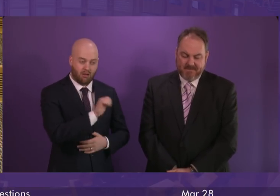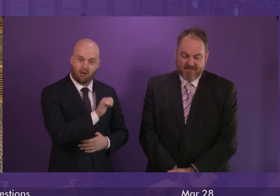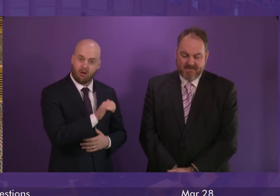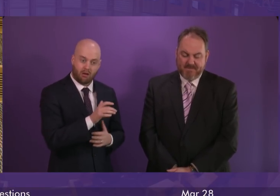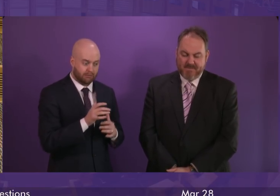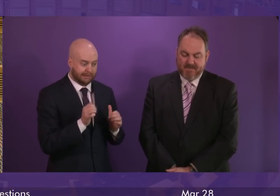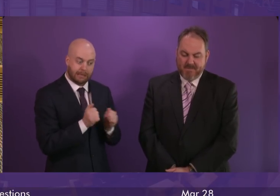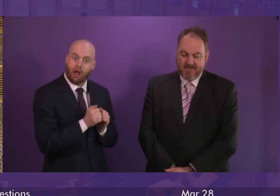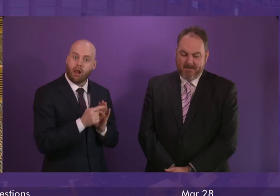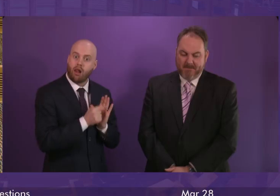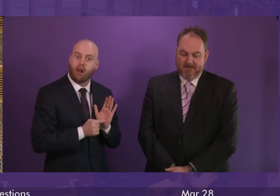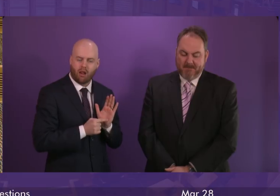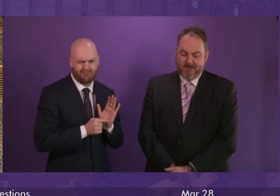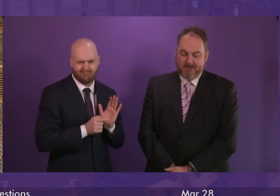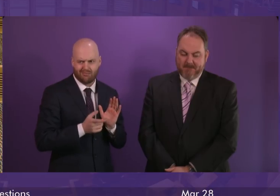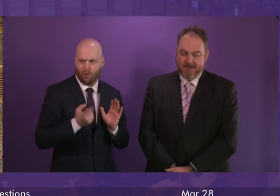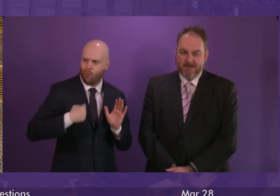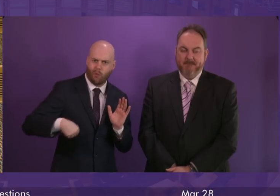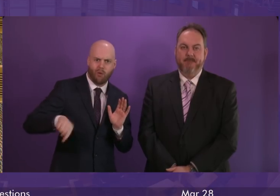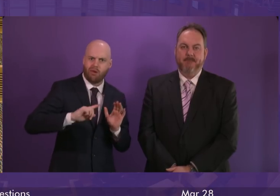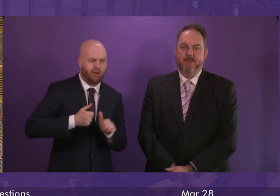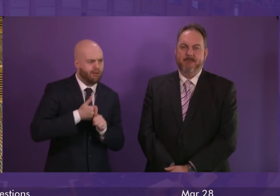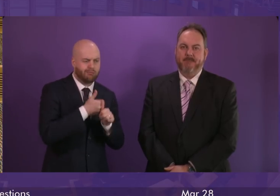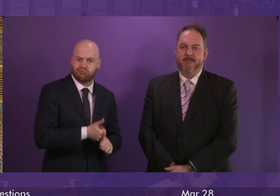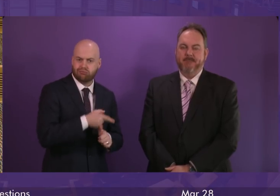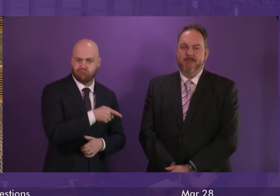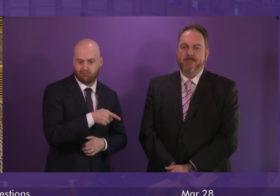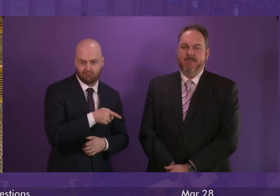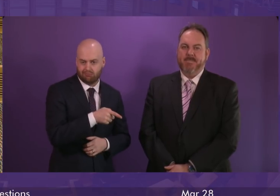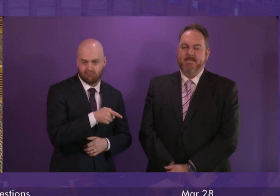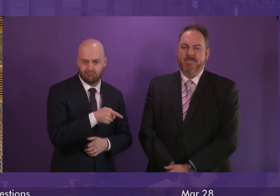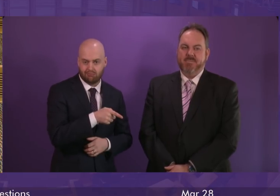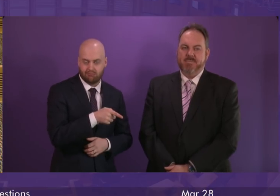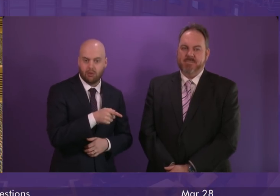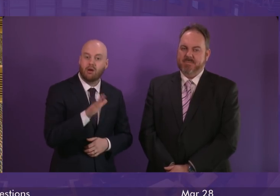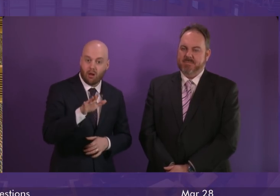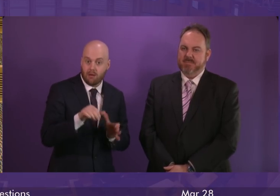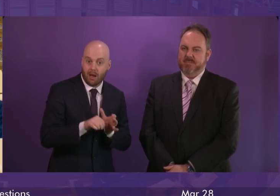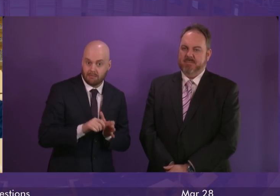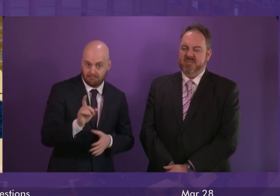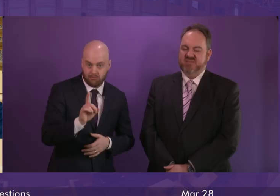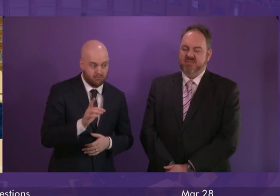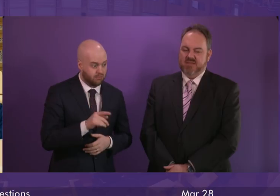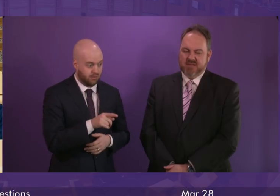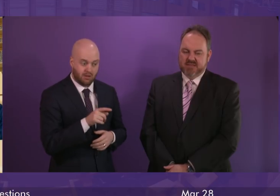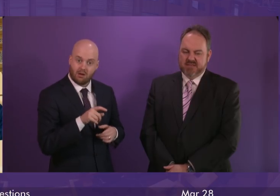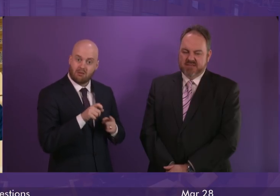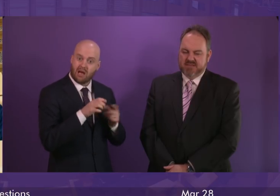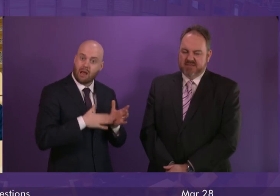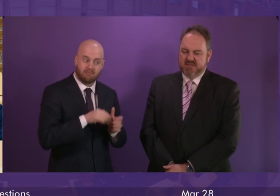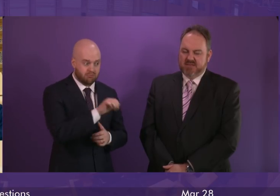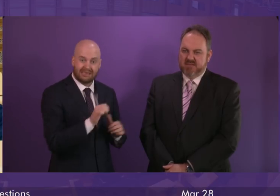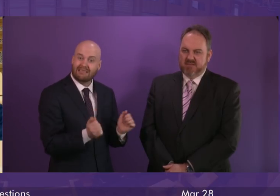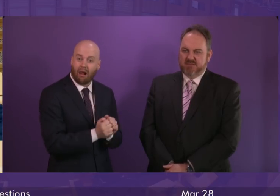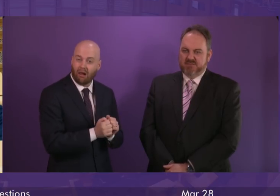not be backed by all of the people that Jackson Carlow has just listed there. The problem is the Prime Minister's deal is not